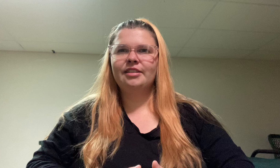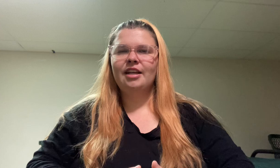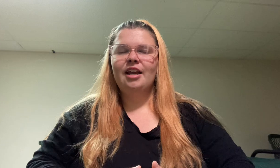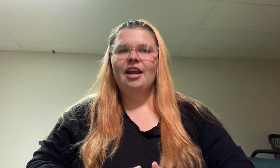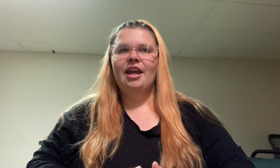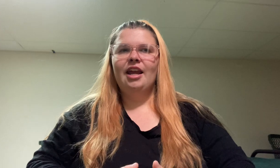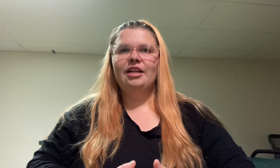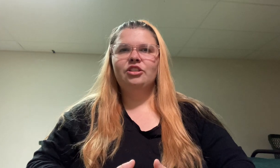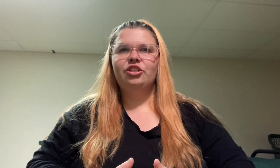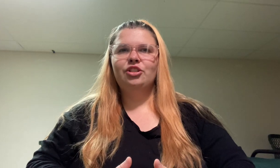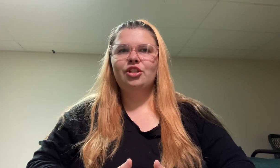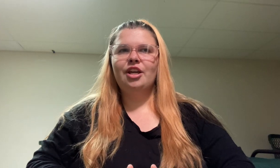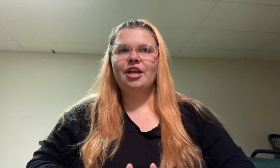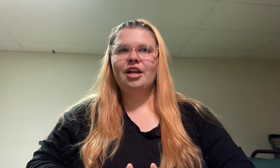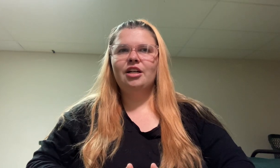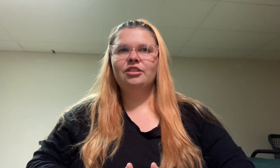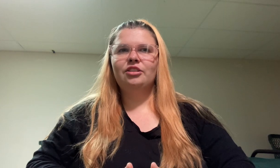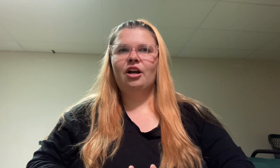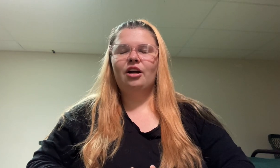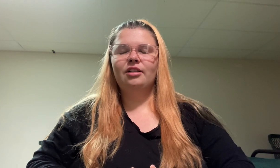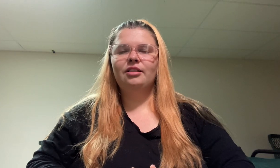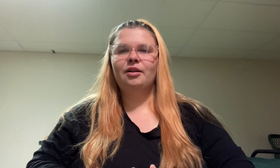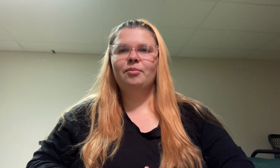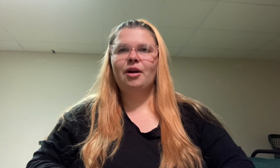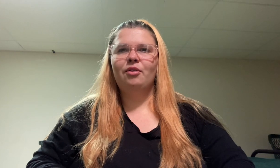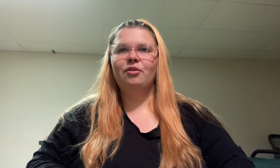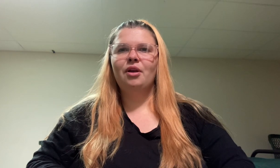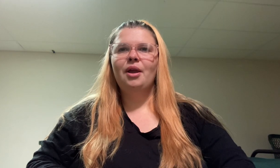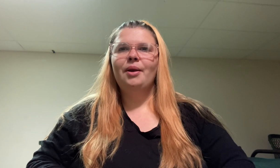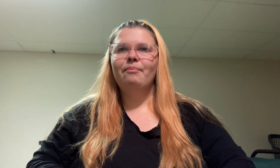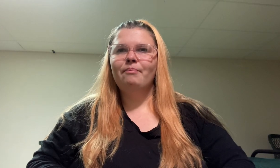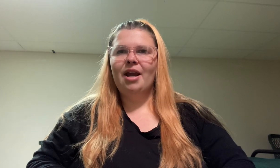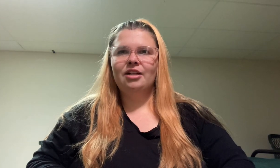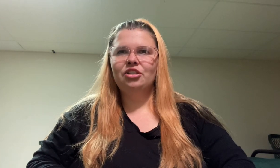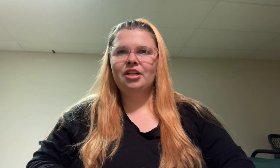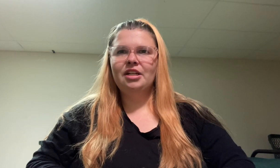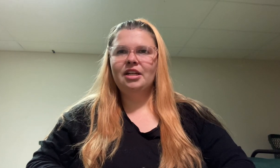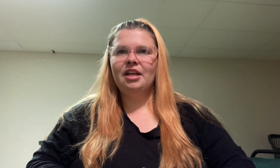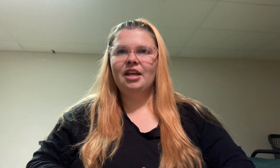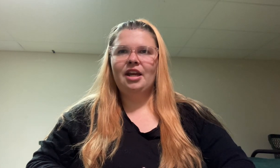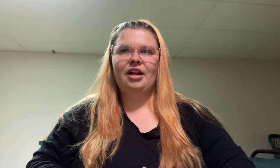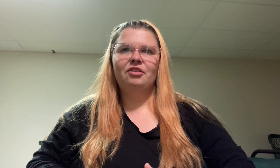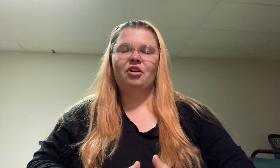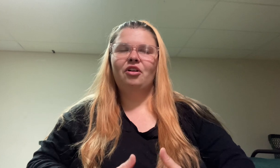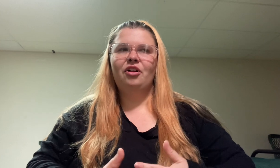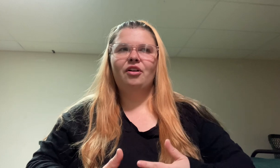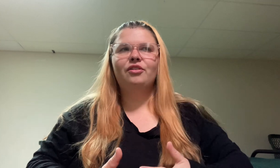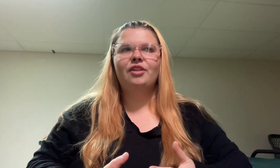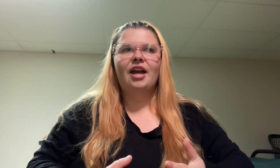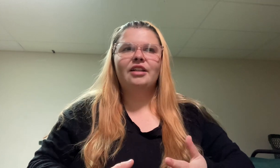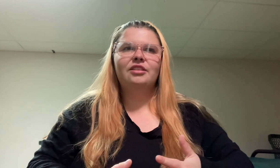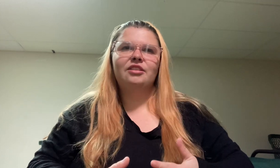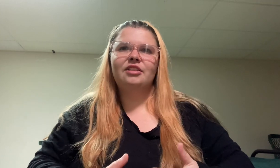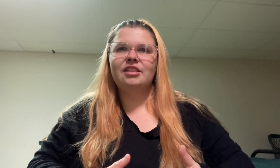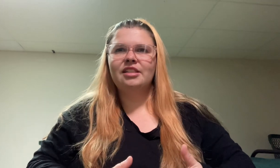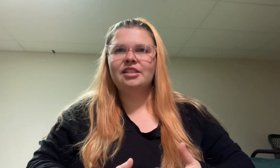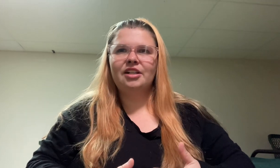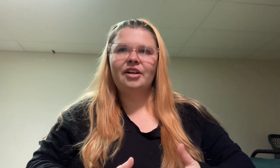and she talked about magic and all that stuff